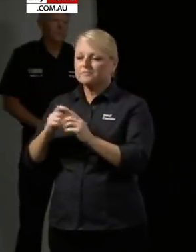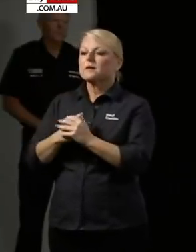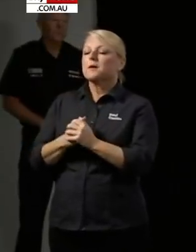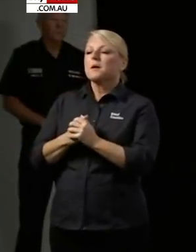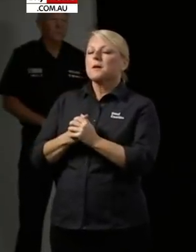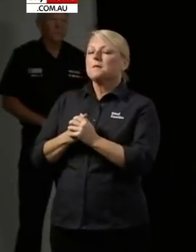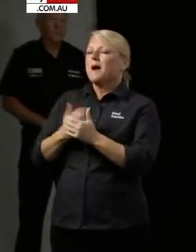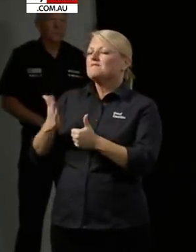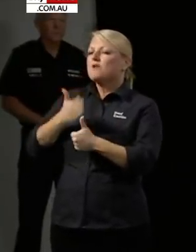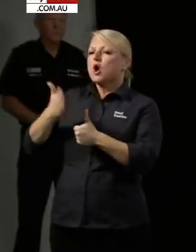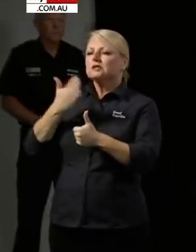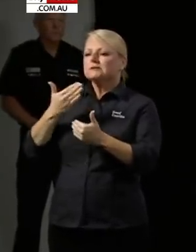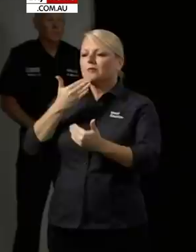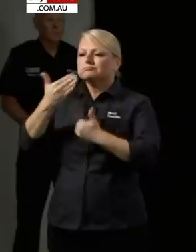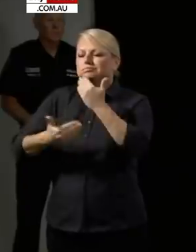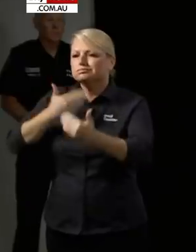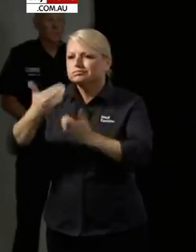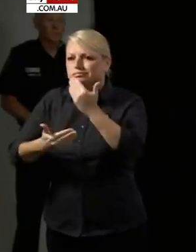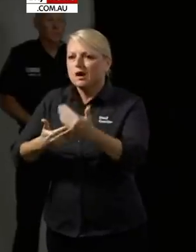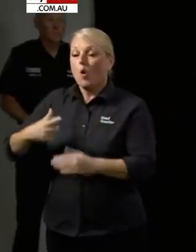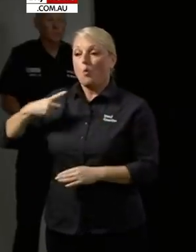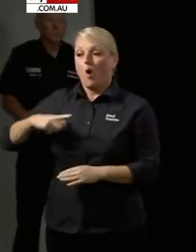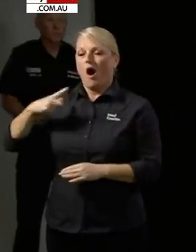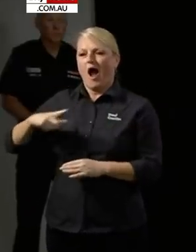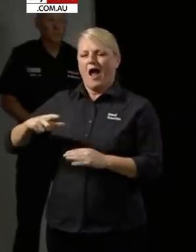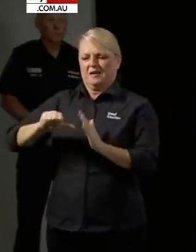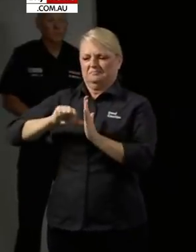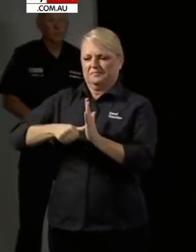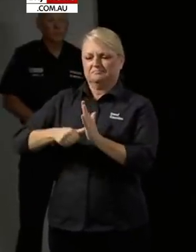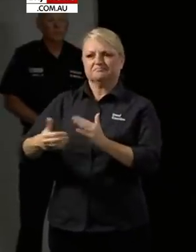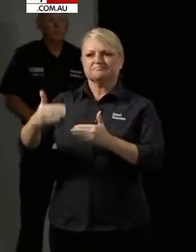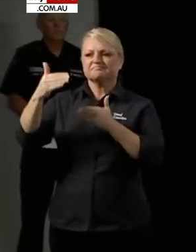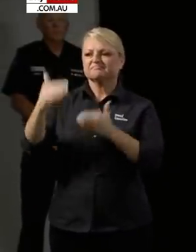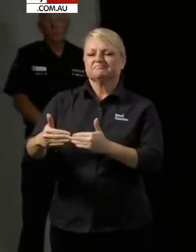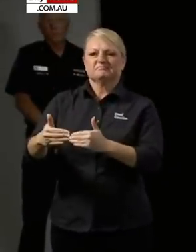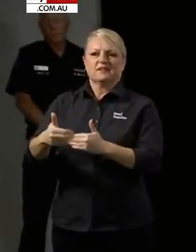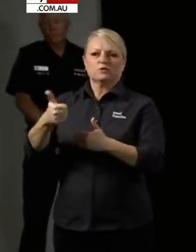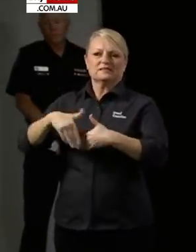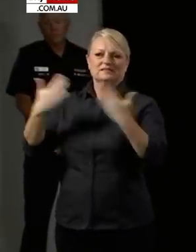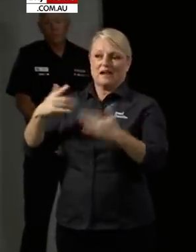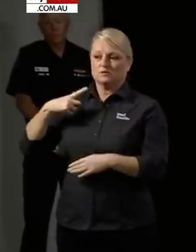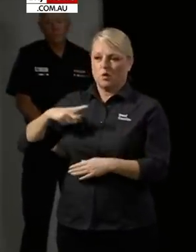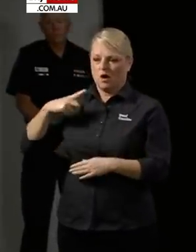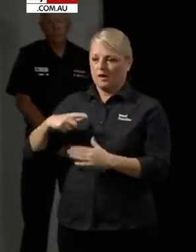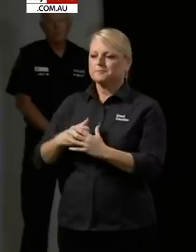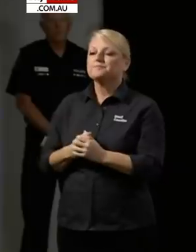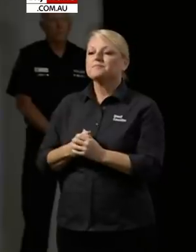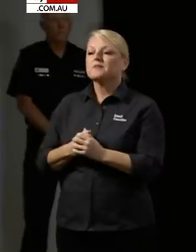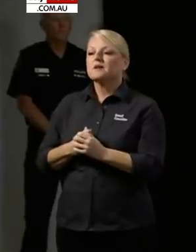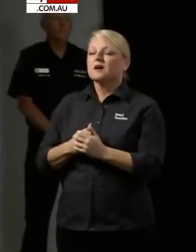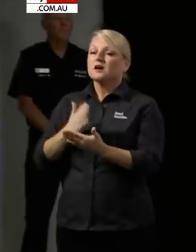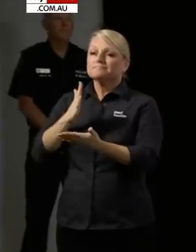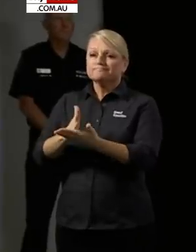for why we are doing what we're putting in place today. But I'd like to also first of all thank every South Australian